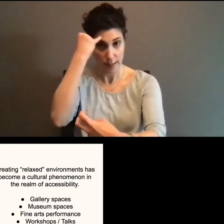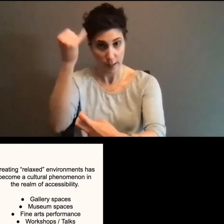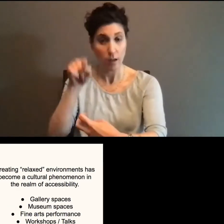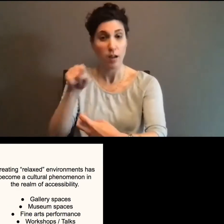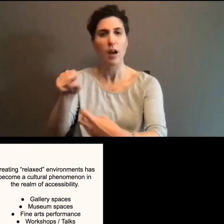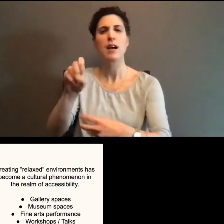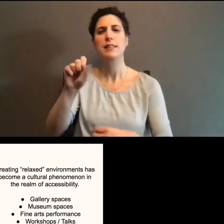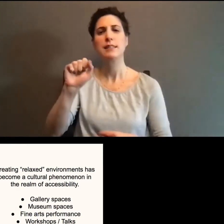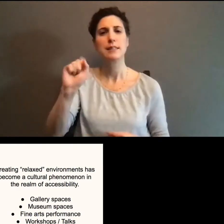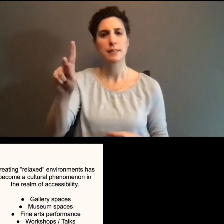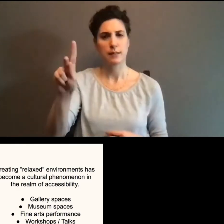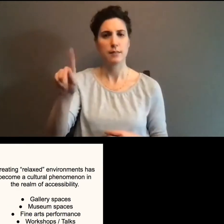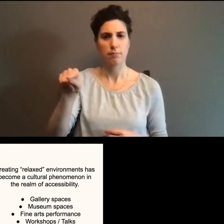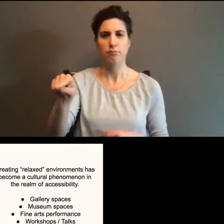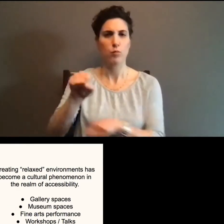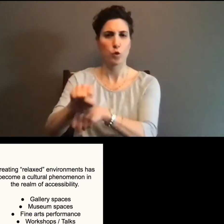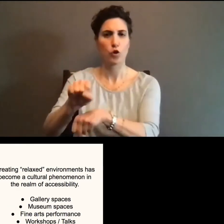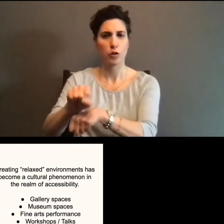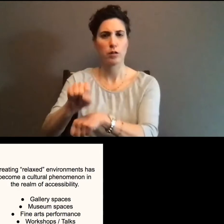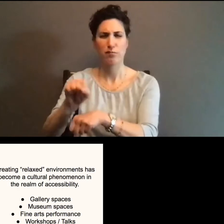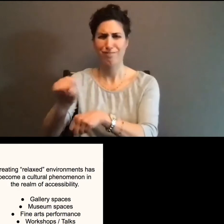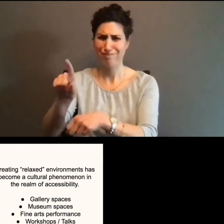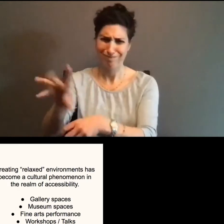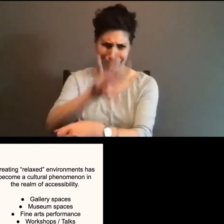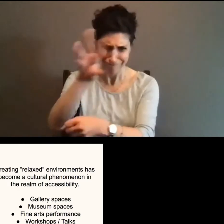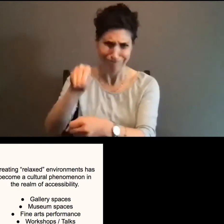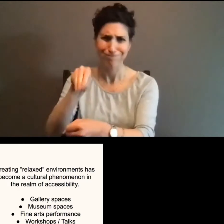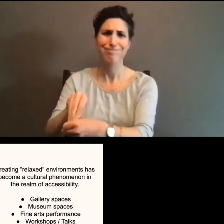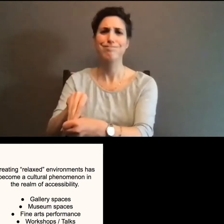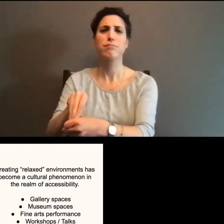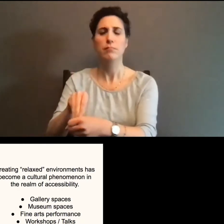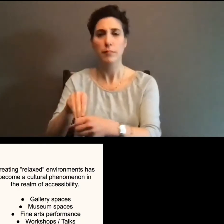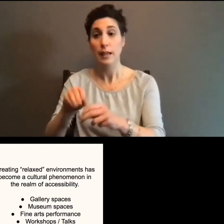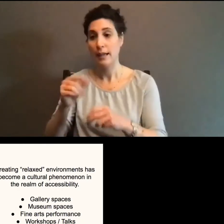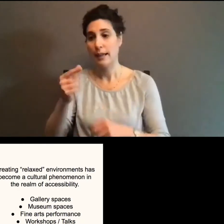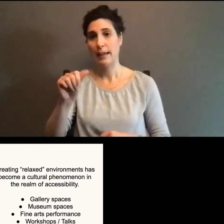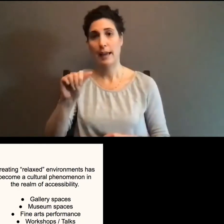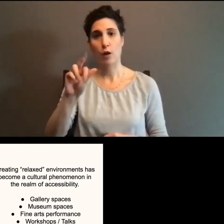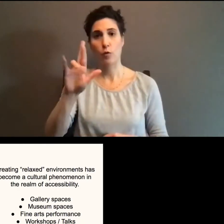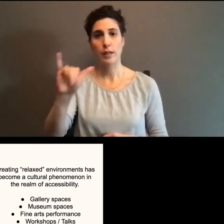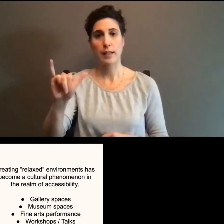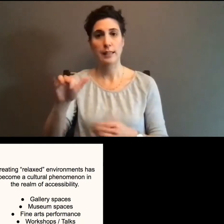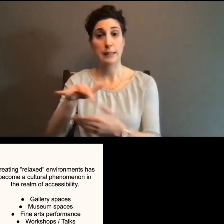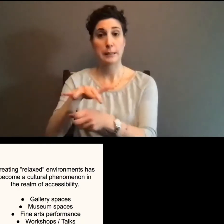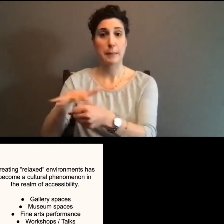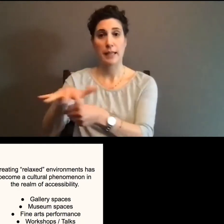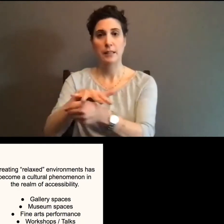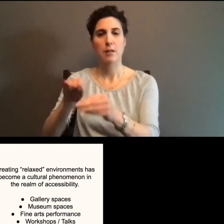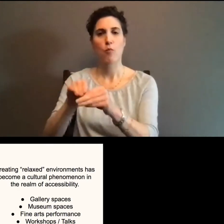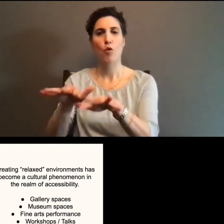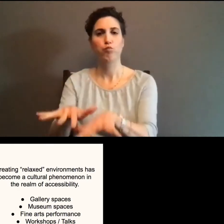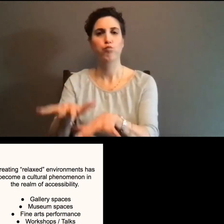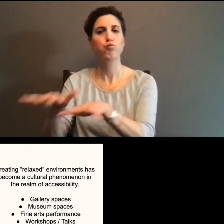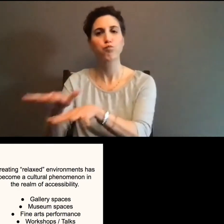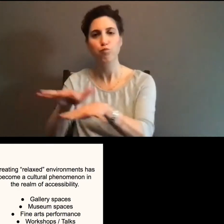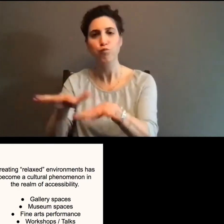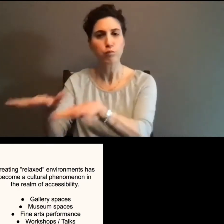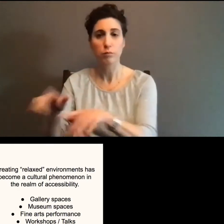Saskatchewan who is heavily involved in trying to make gallery spaces relaxed as we also do at Tangled,